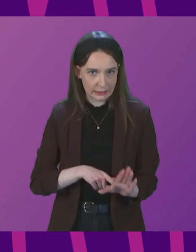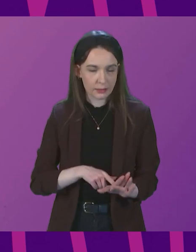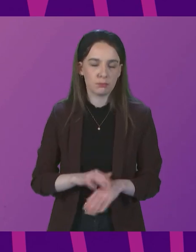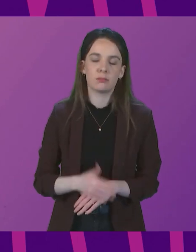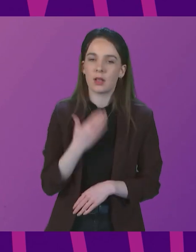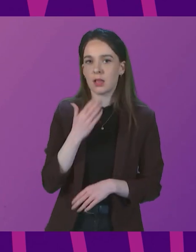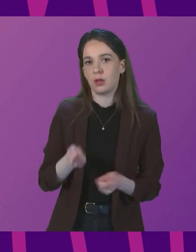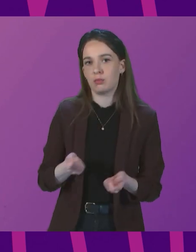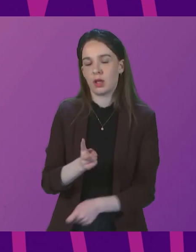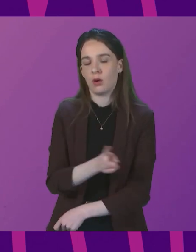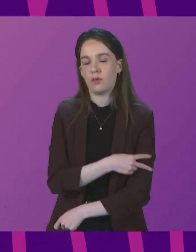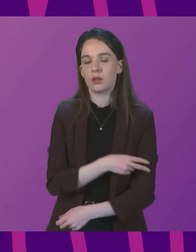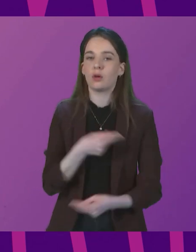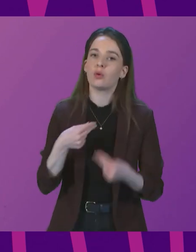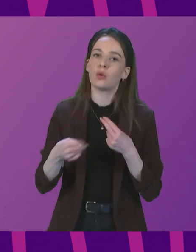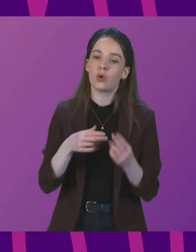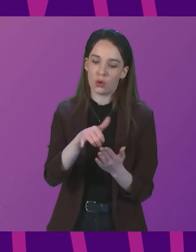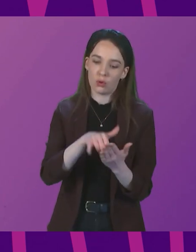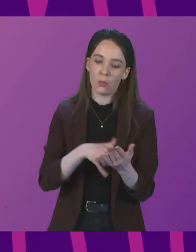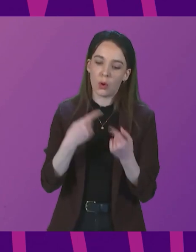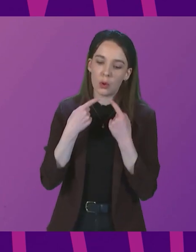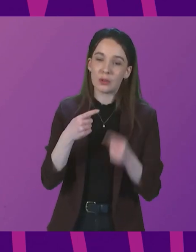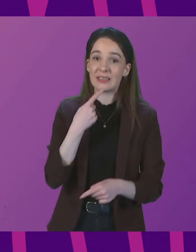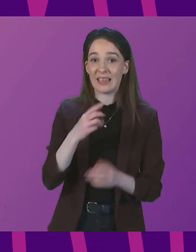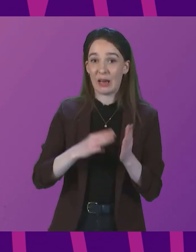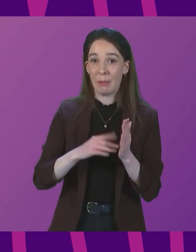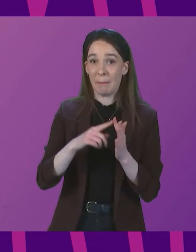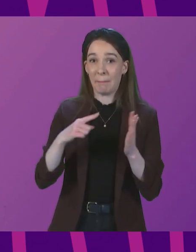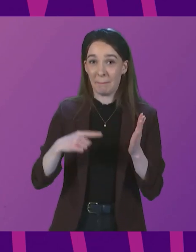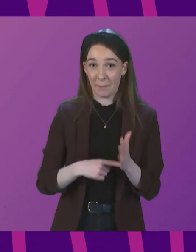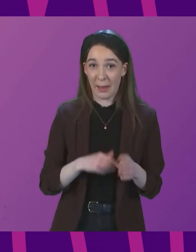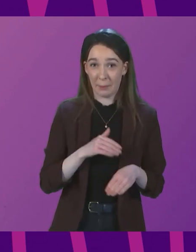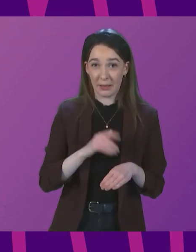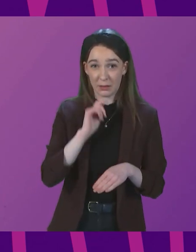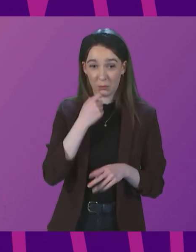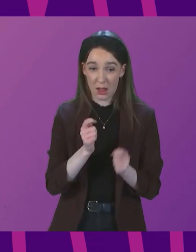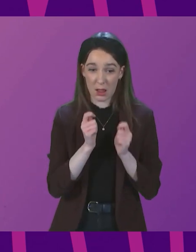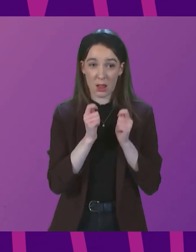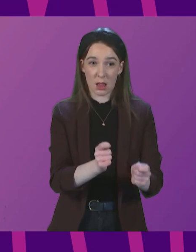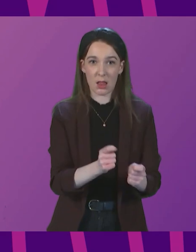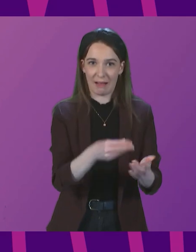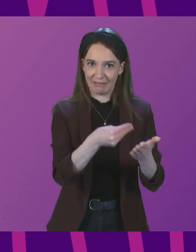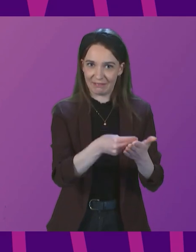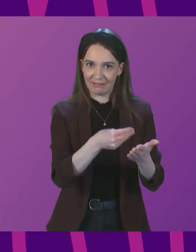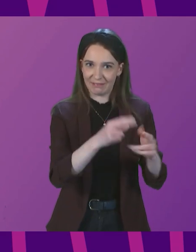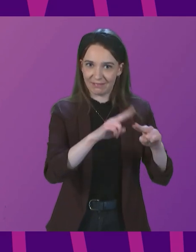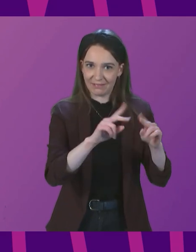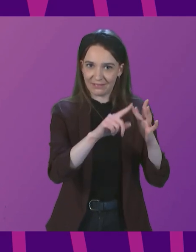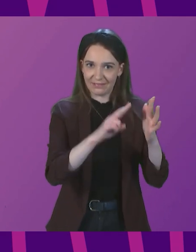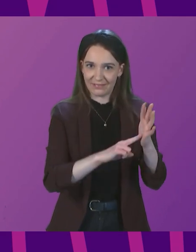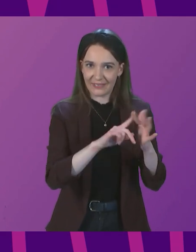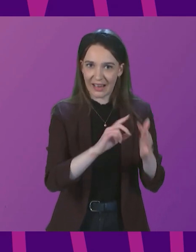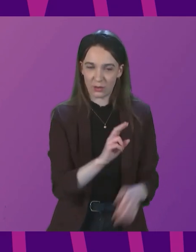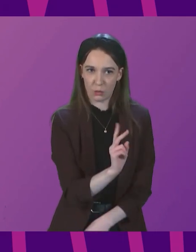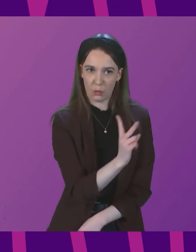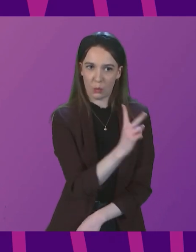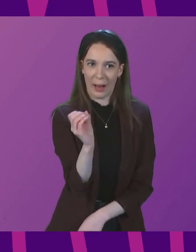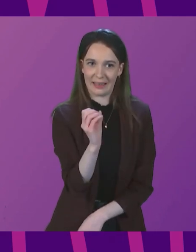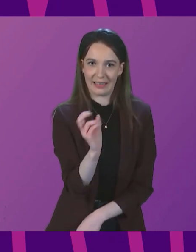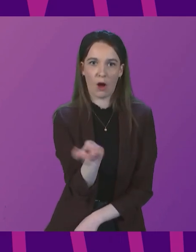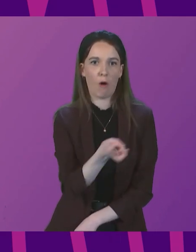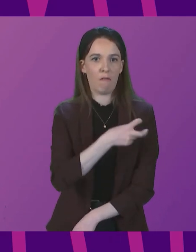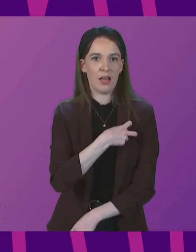officer. With news reports suggesting the Met Police is about to issue fines to at least 20 officials who breached COVID restrictions by attending